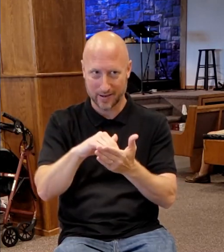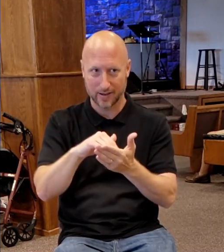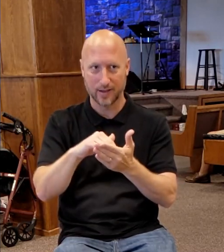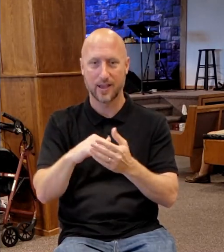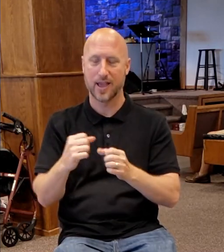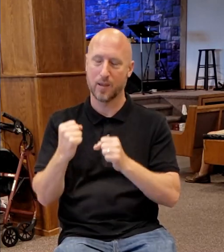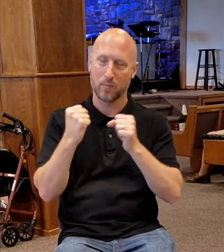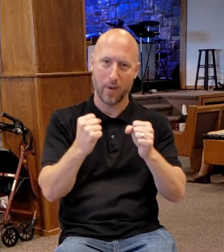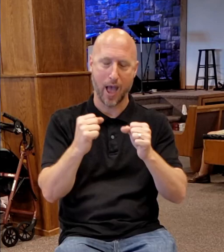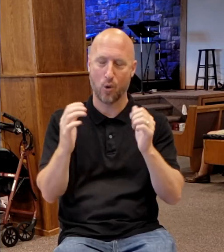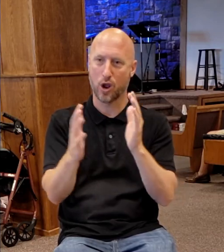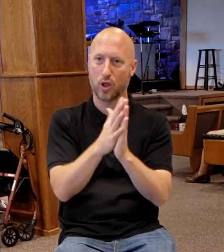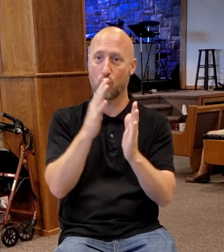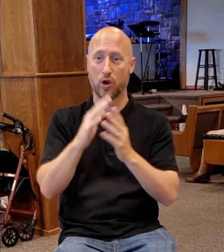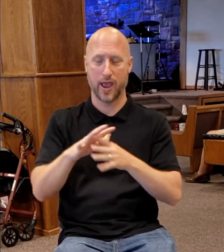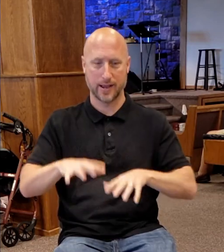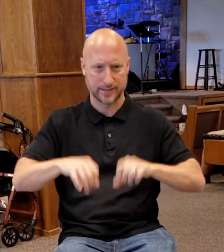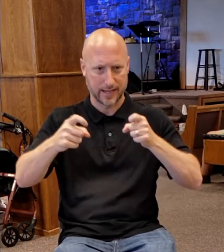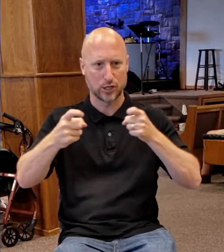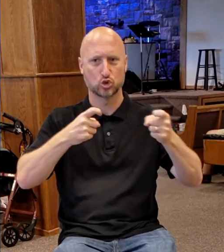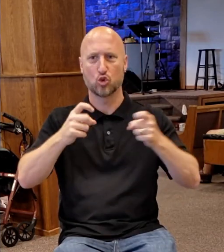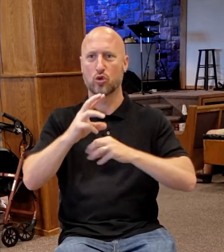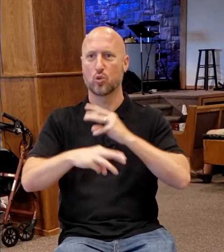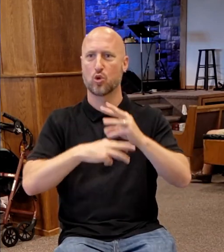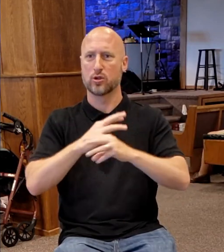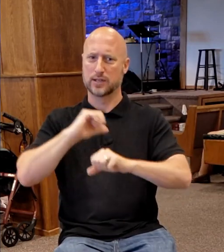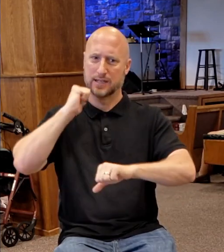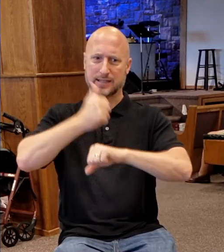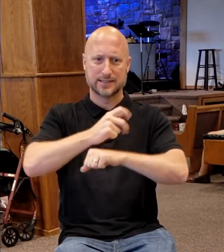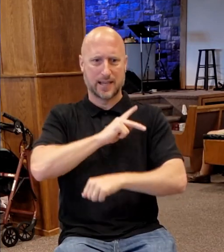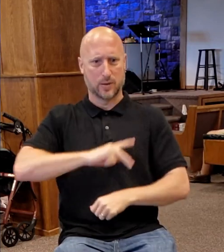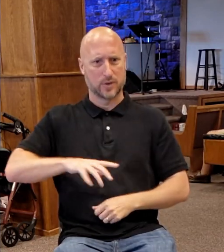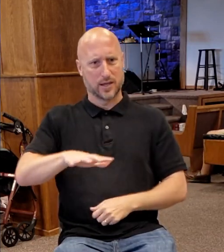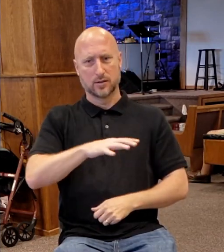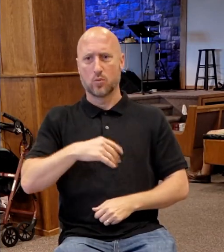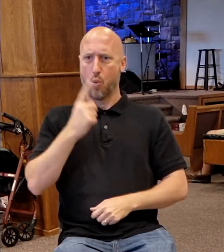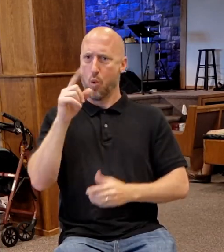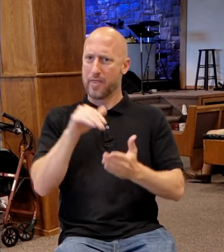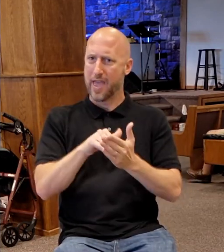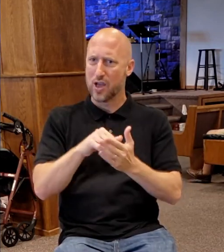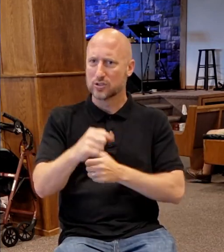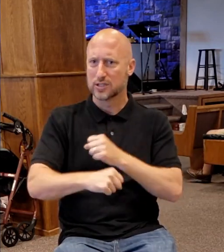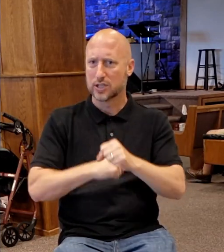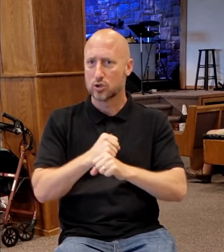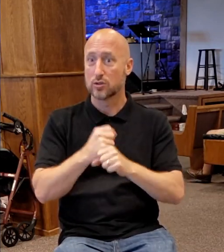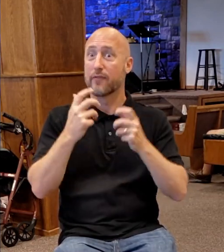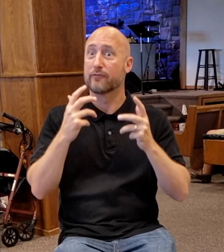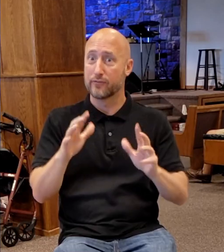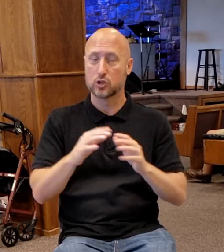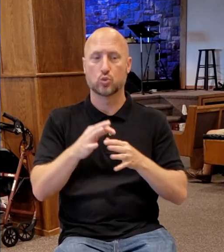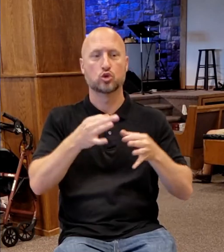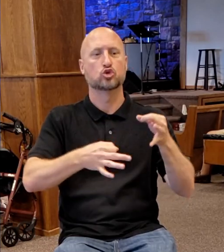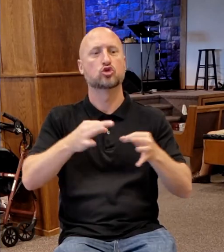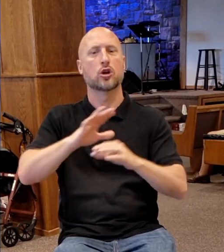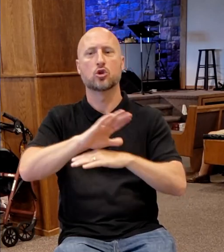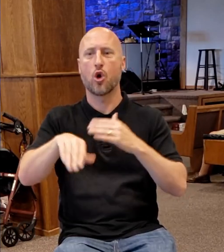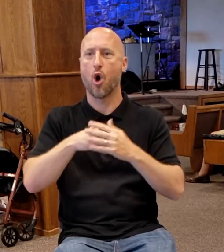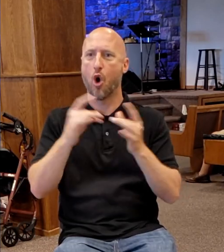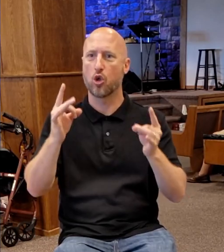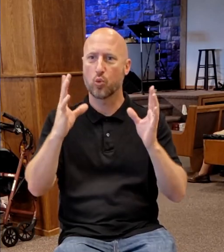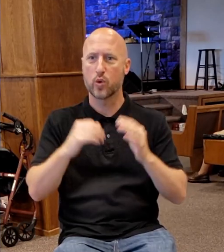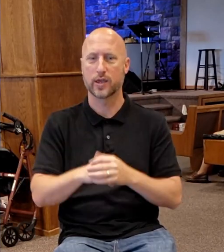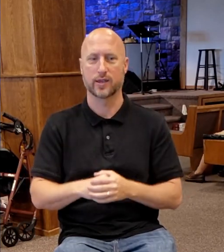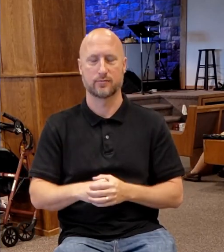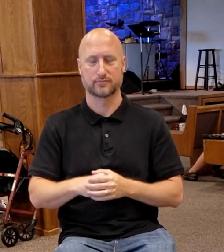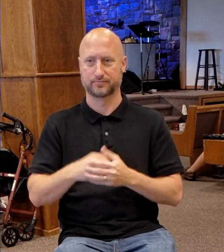control of this world. And set up a kingdom for a thousand years. And at the end of that, I'm judging all the wicked. And then a new, I'm going to make a new